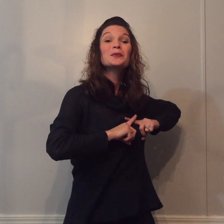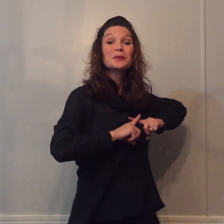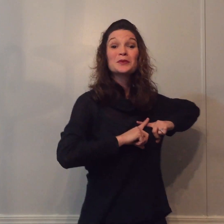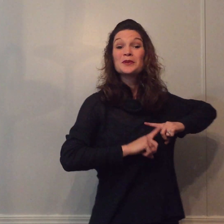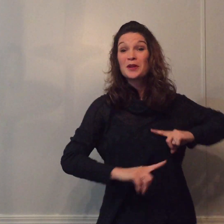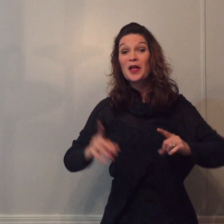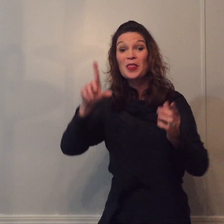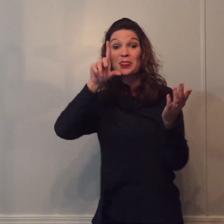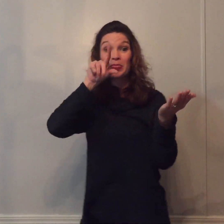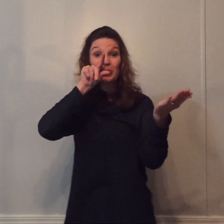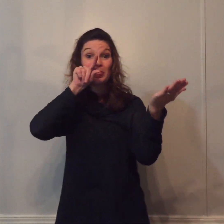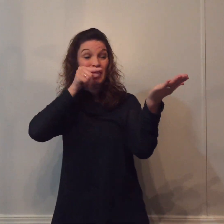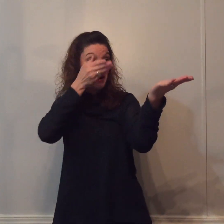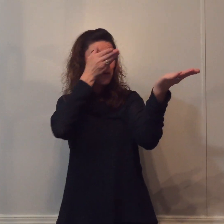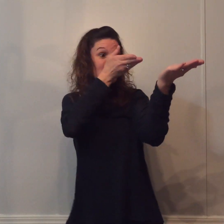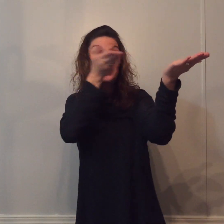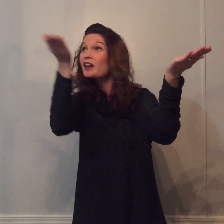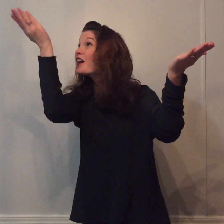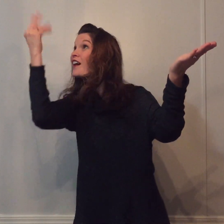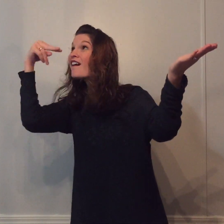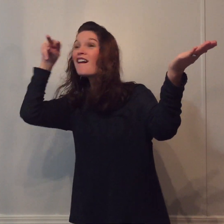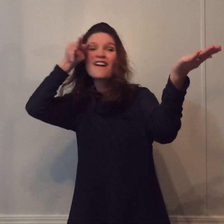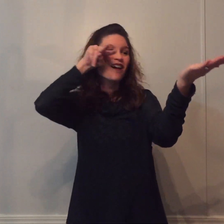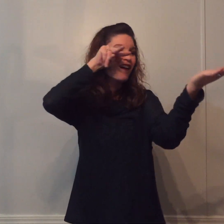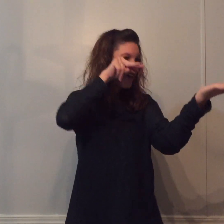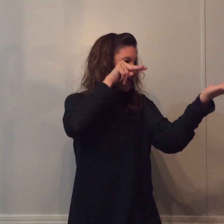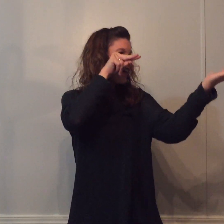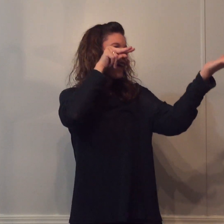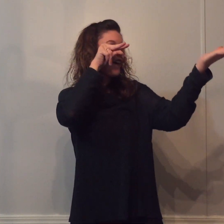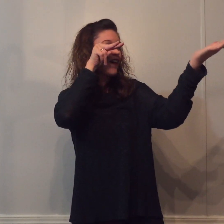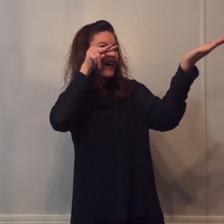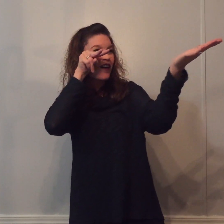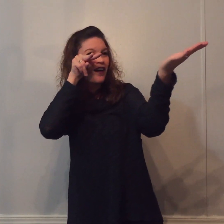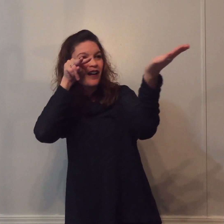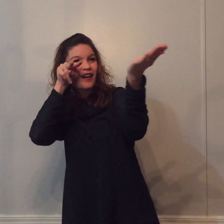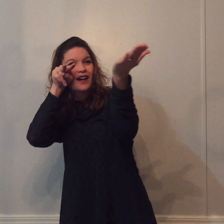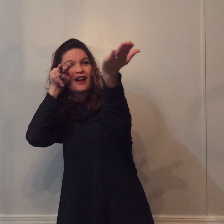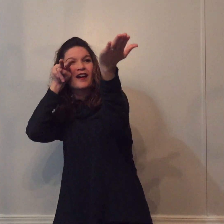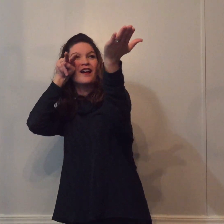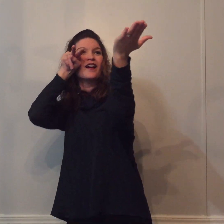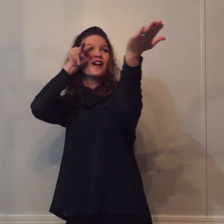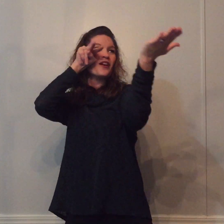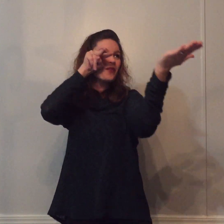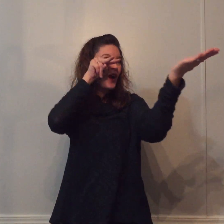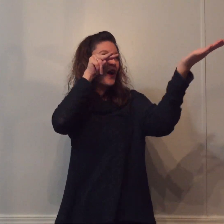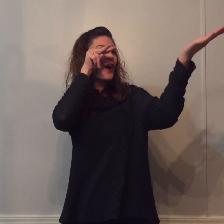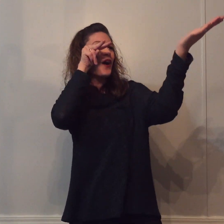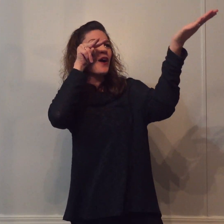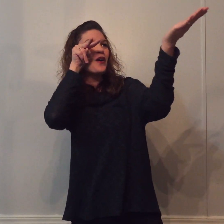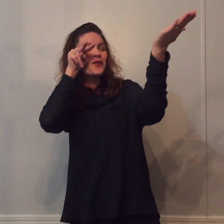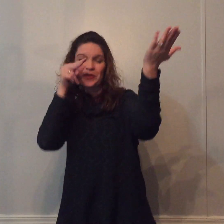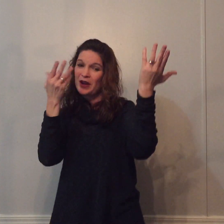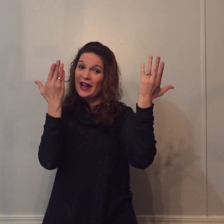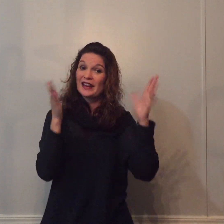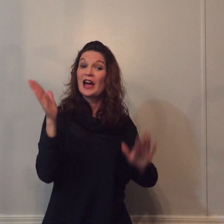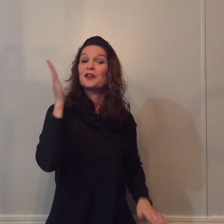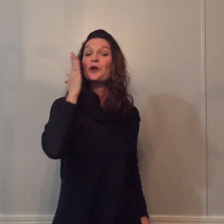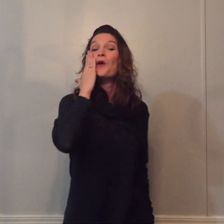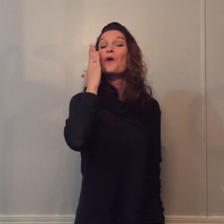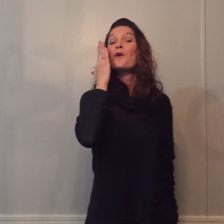eyes were on the barrel, and I know